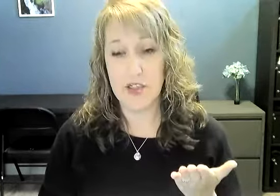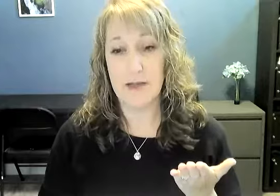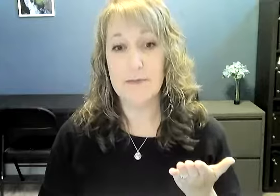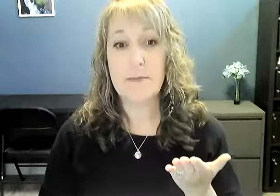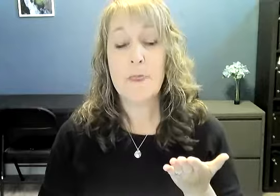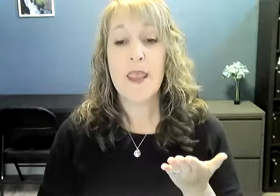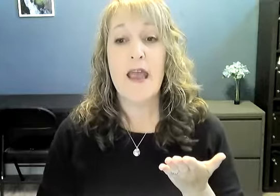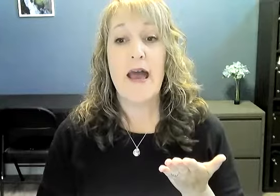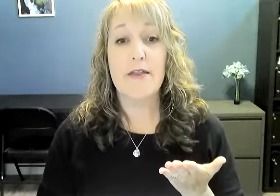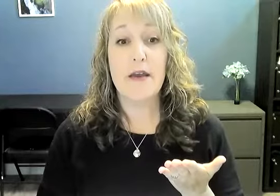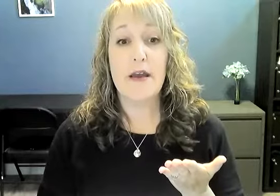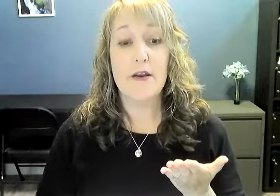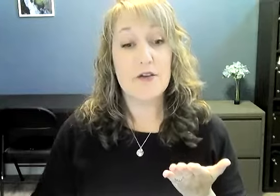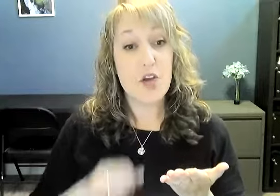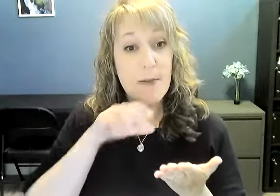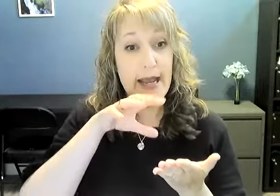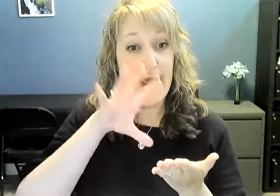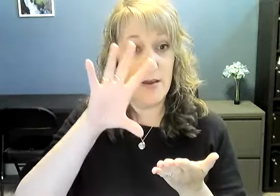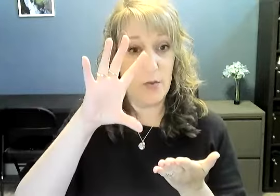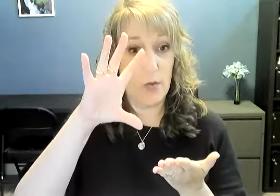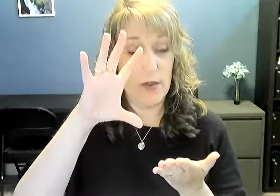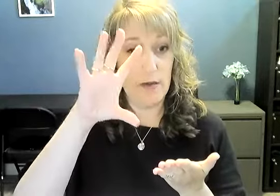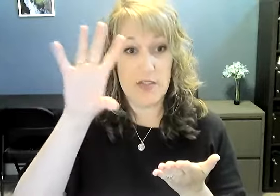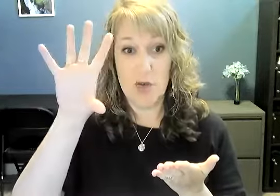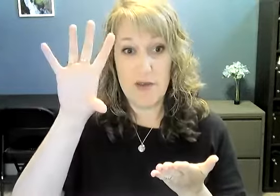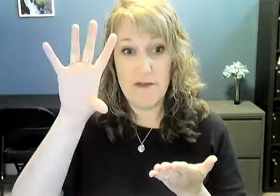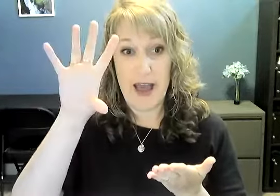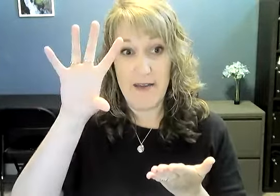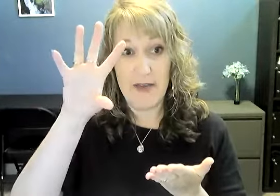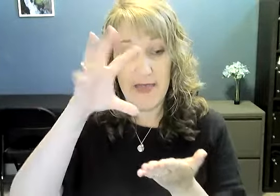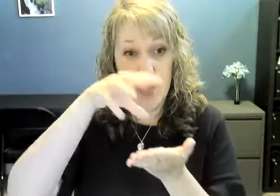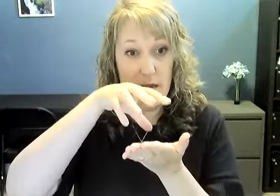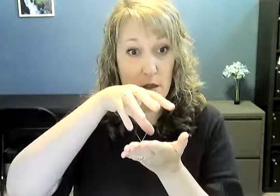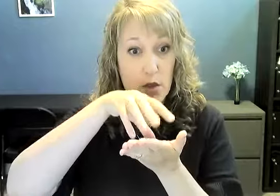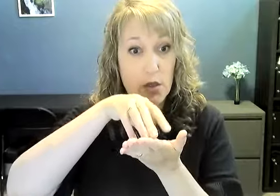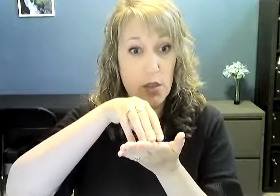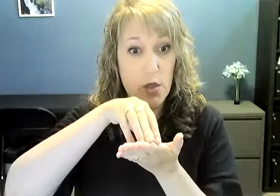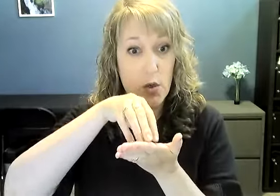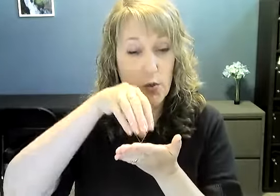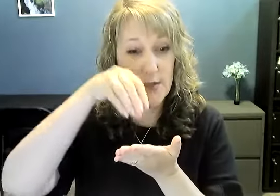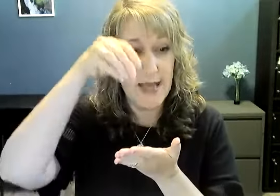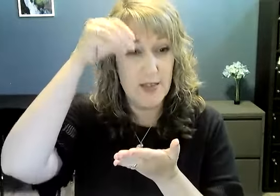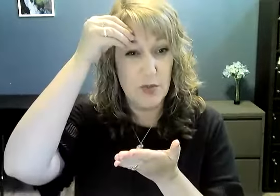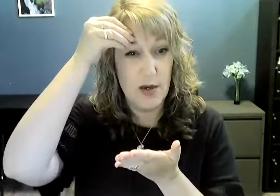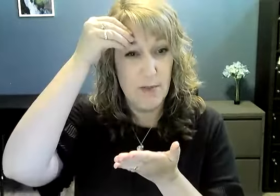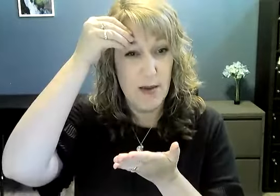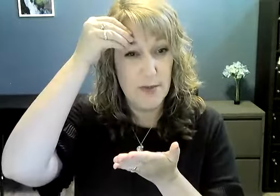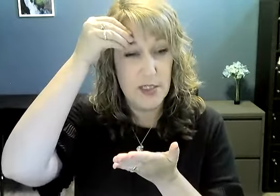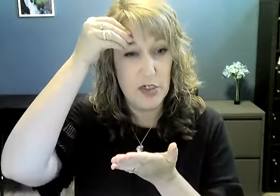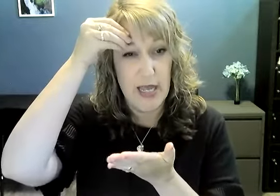shape. And then your dominant hand will start with a five and then close as you come up to your